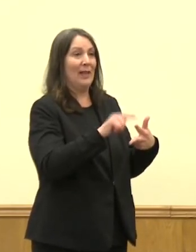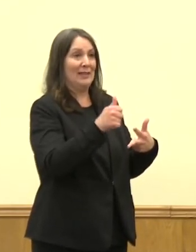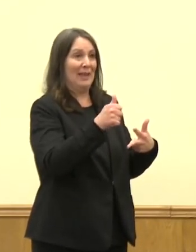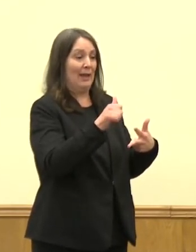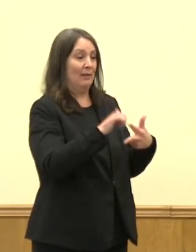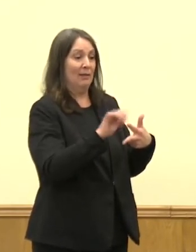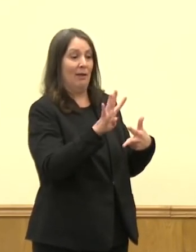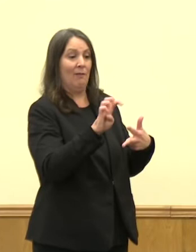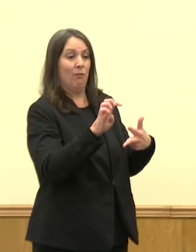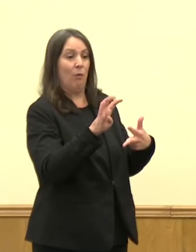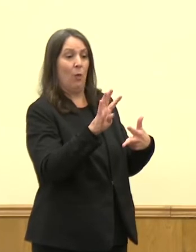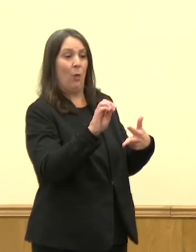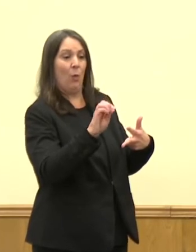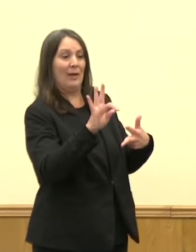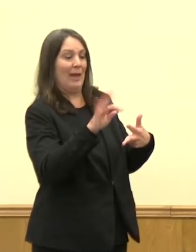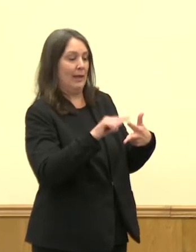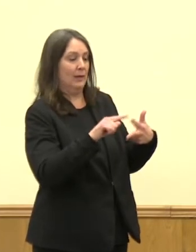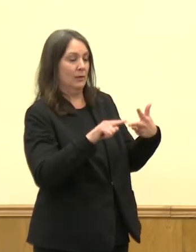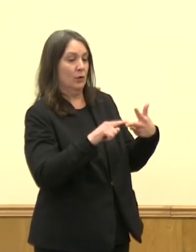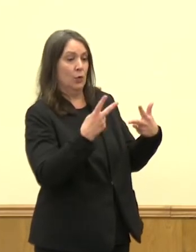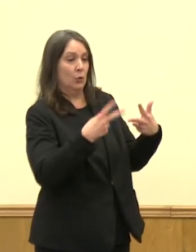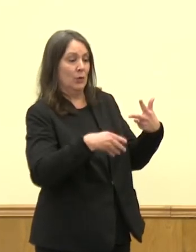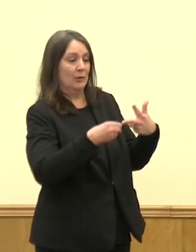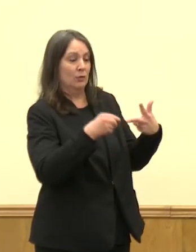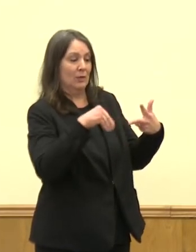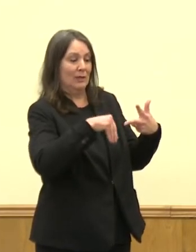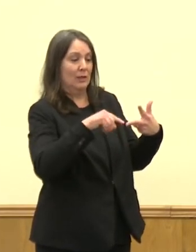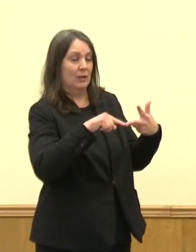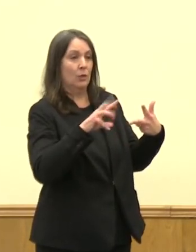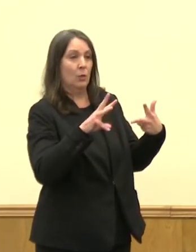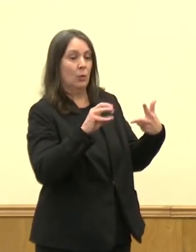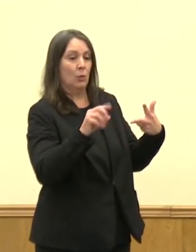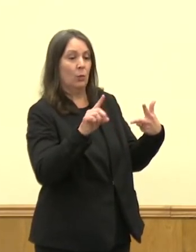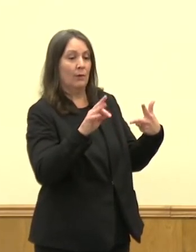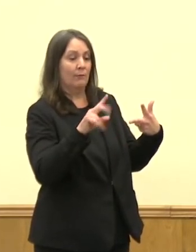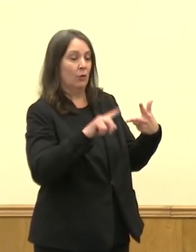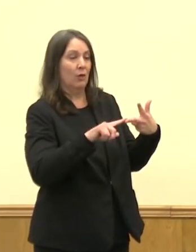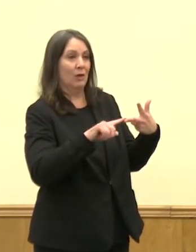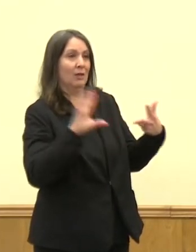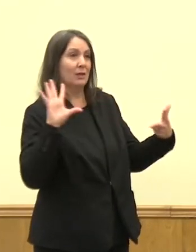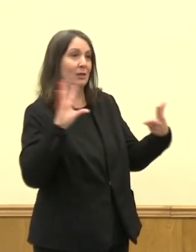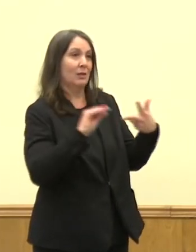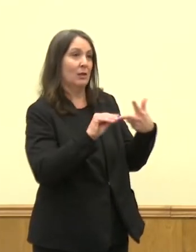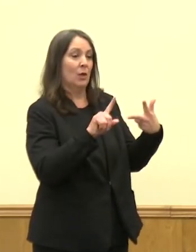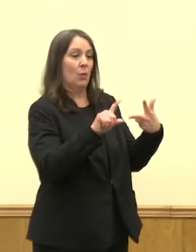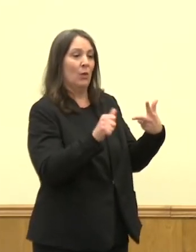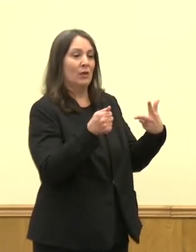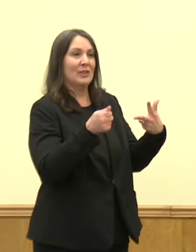409, and two additional deaths in Woodford, bringing it to 117.